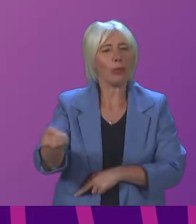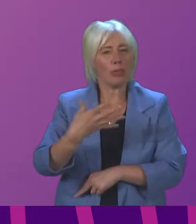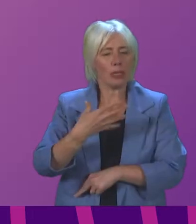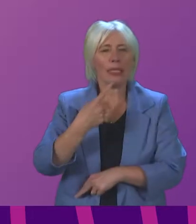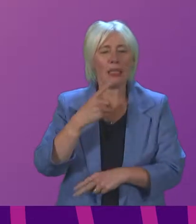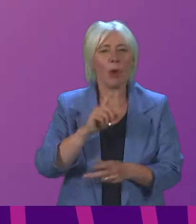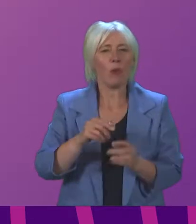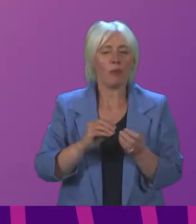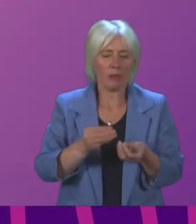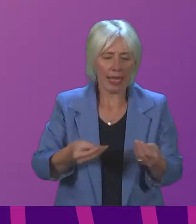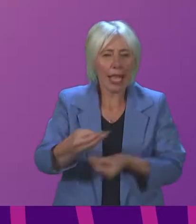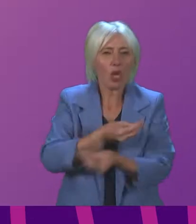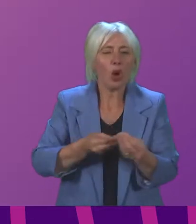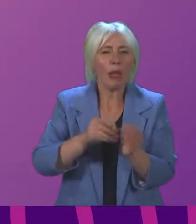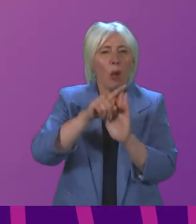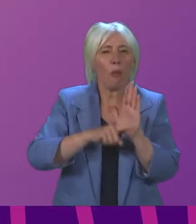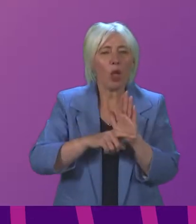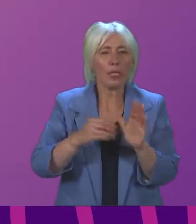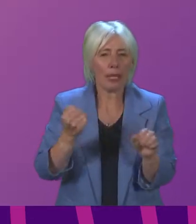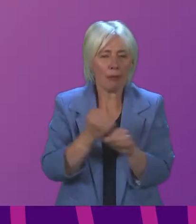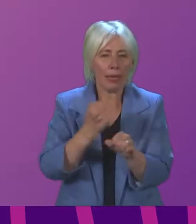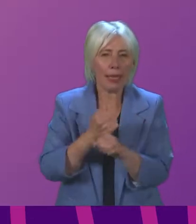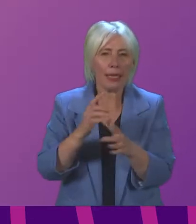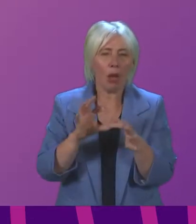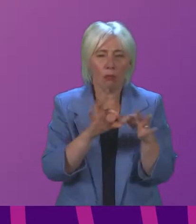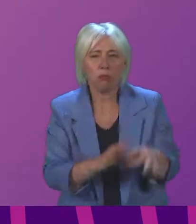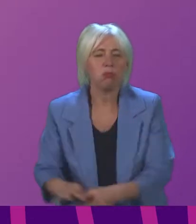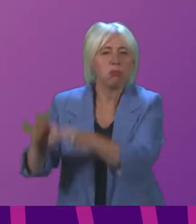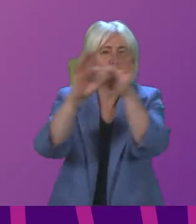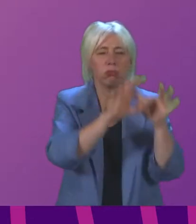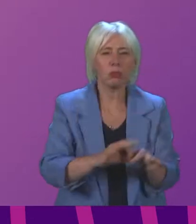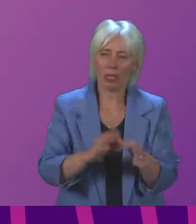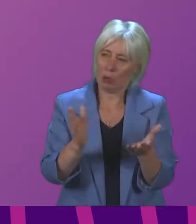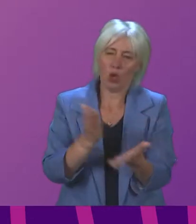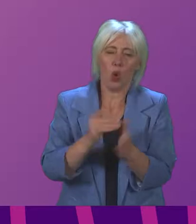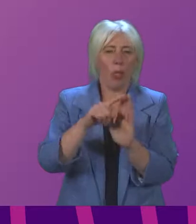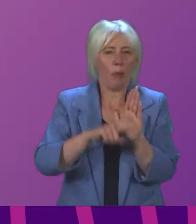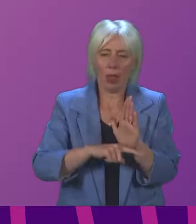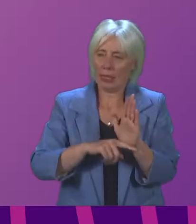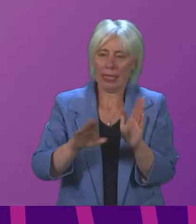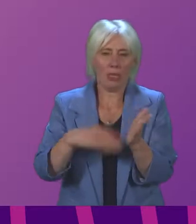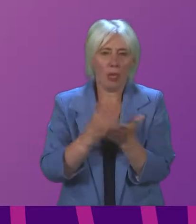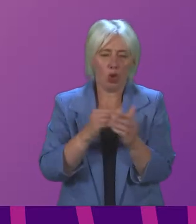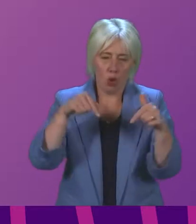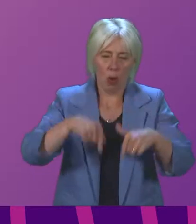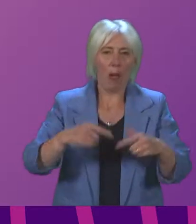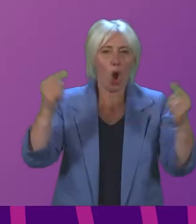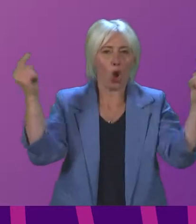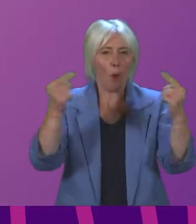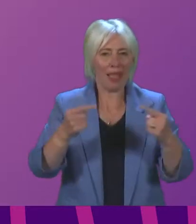policymaking, to a much more coherent and holistic approach to that policymaking and ensuring that Scotland remains fully competitive with other economies.